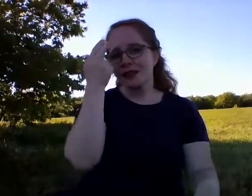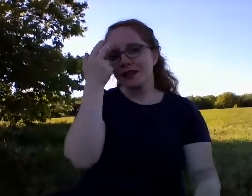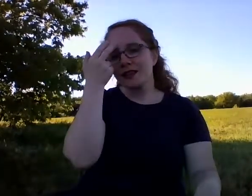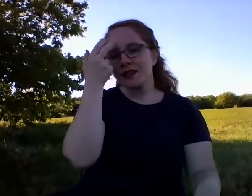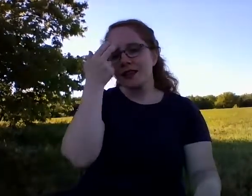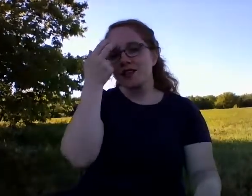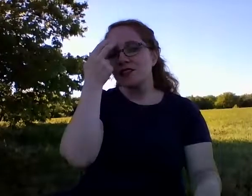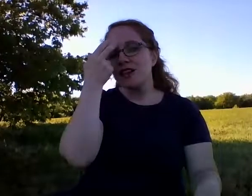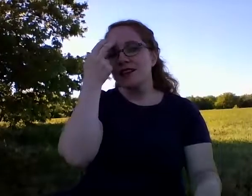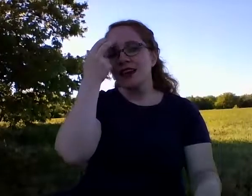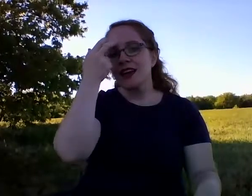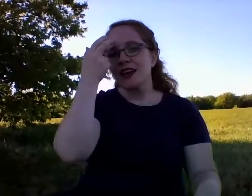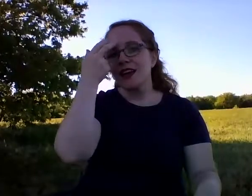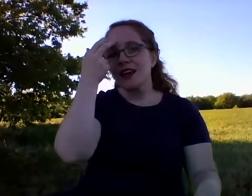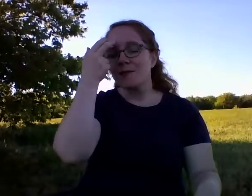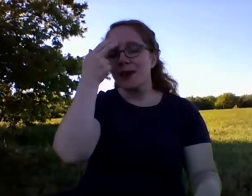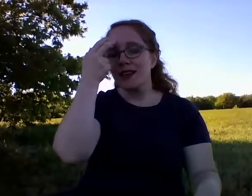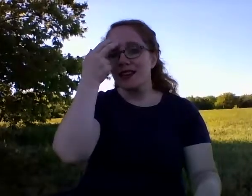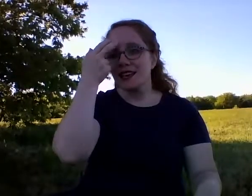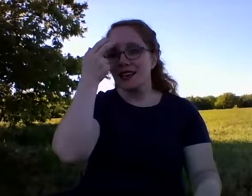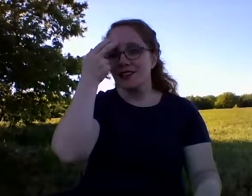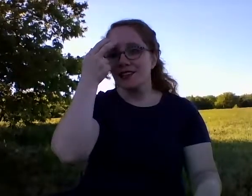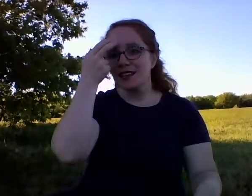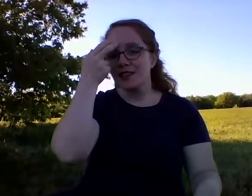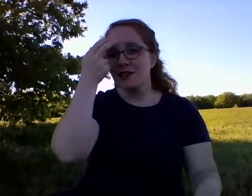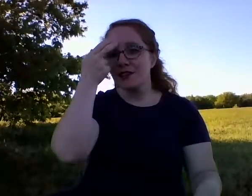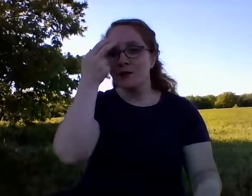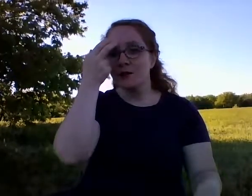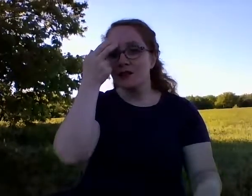I shall not hide my candle under a bushel.